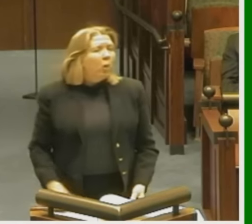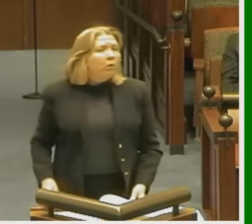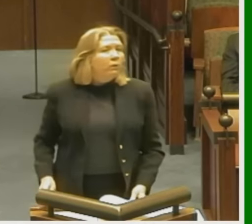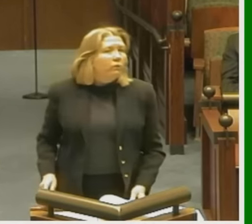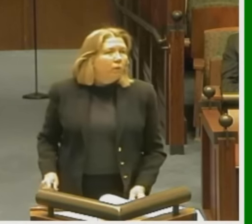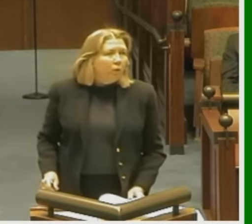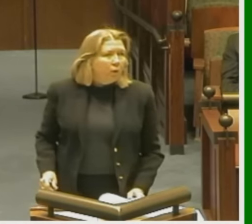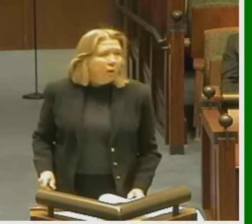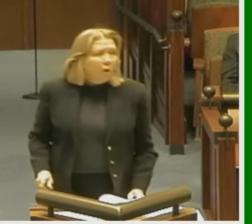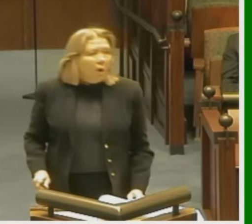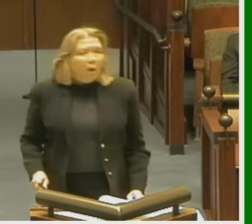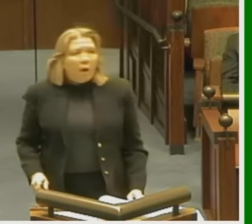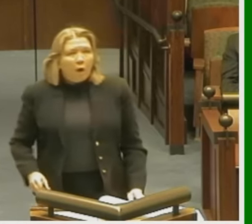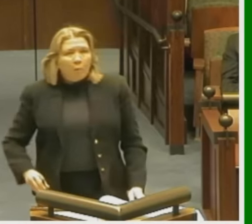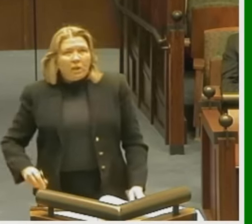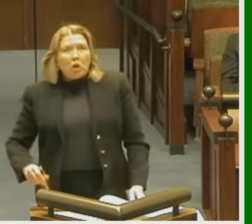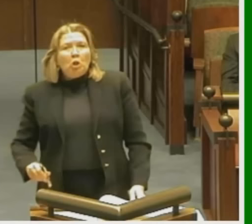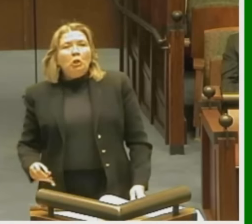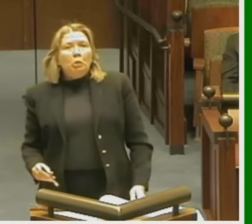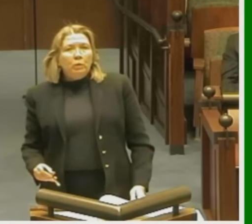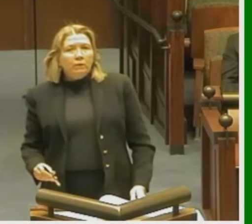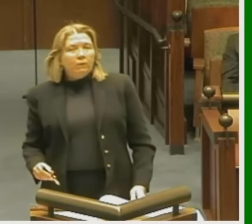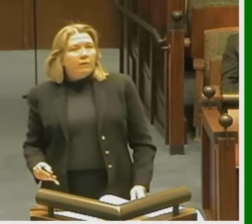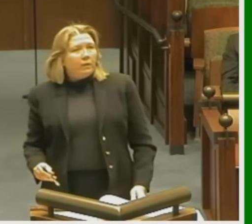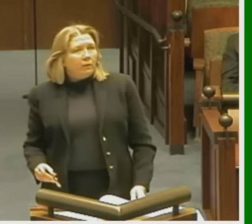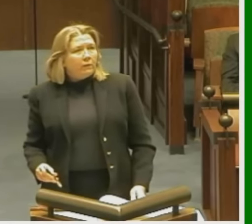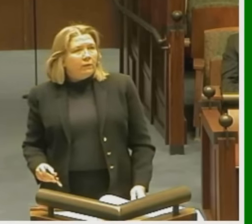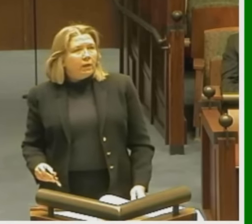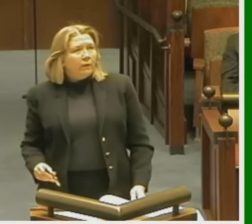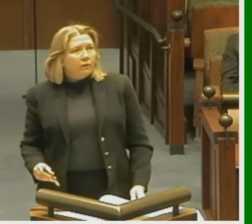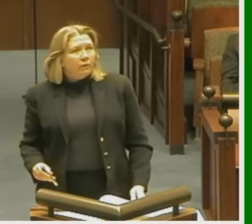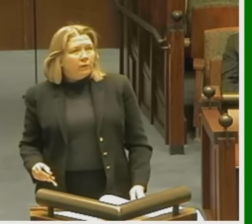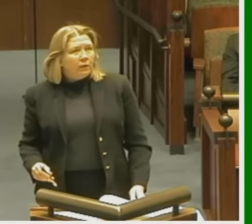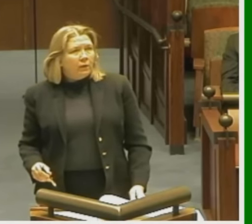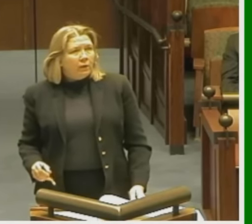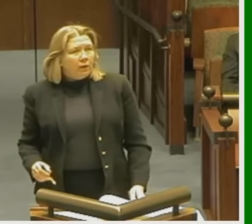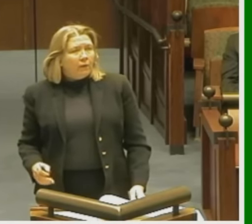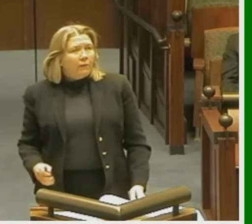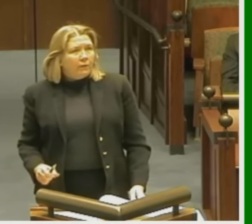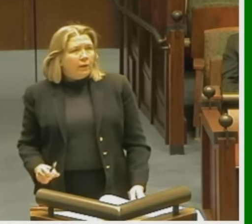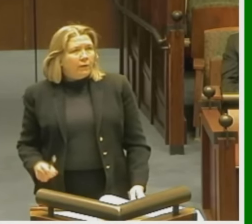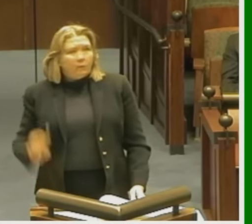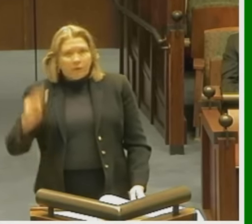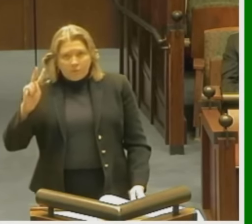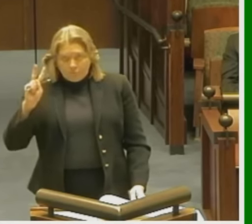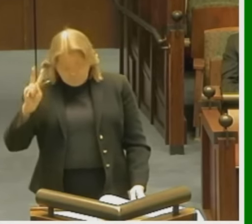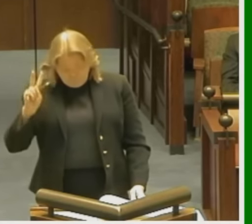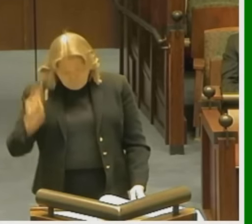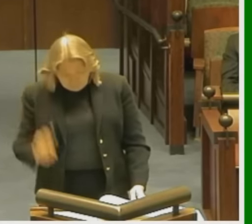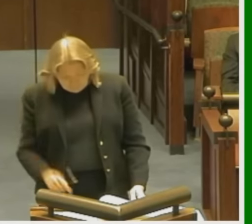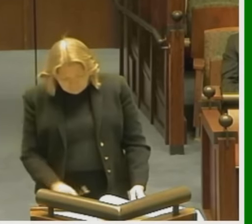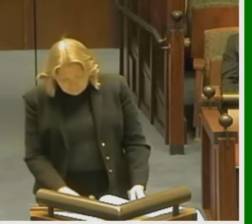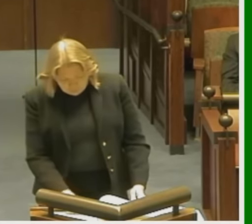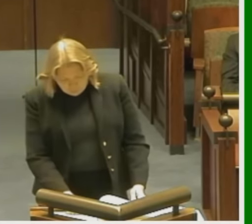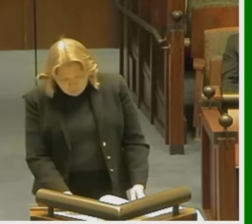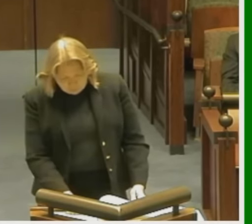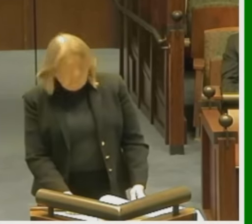COLAs are included there in the IRC. Actually, they are not, Your Honors, two points. One,